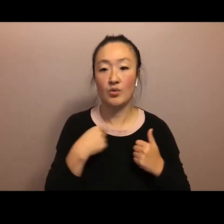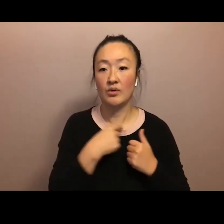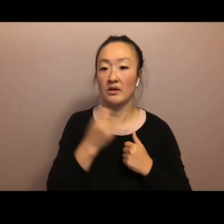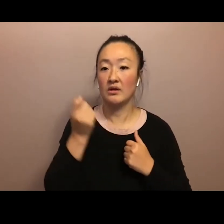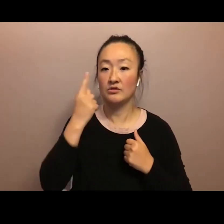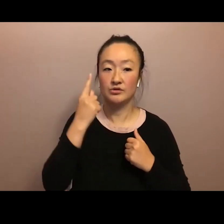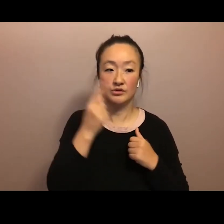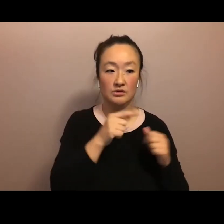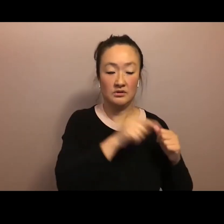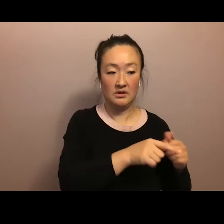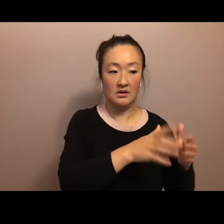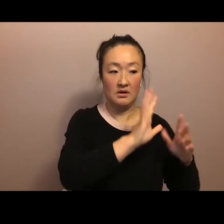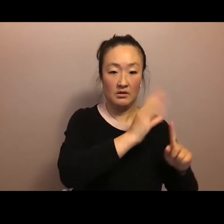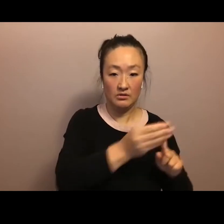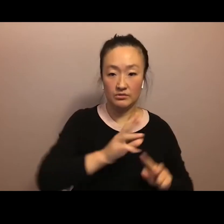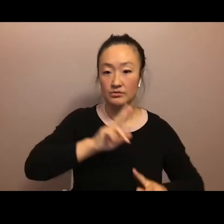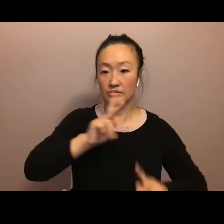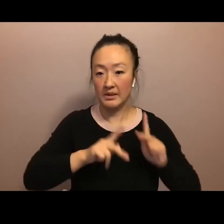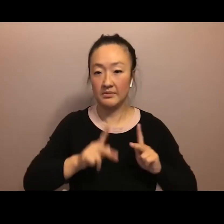two were the same.